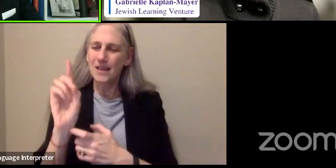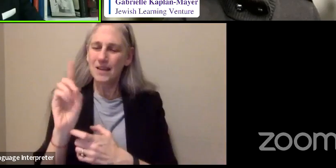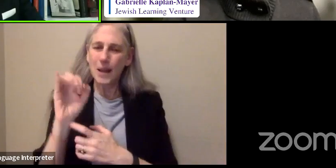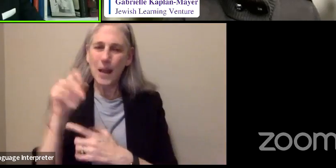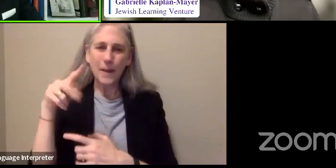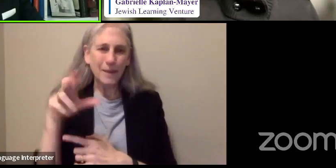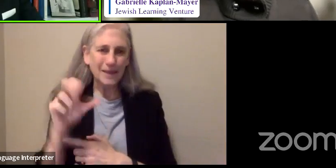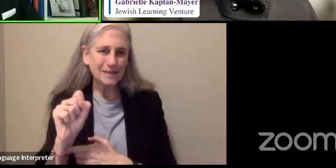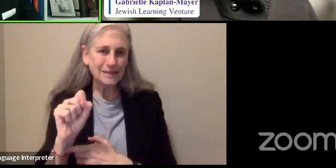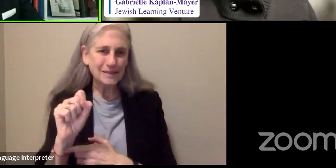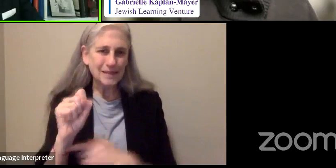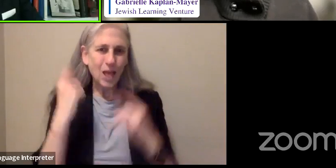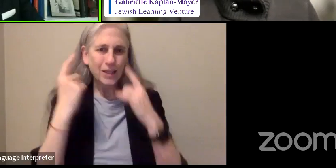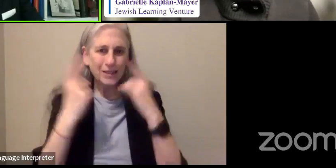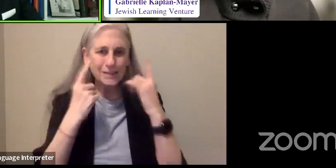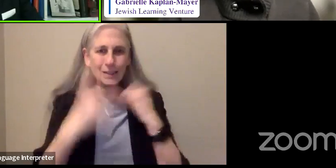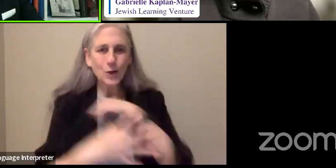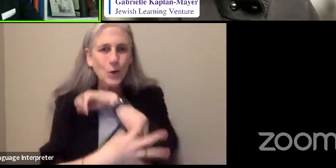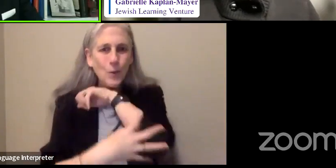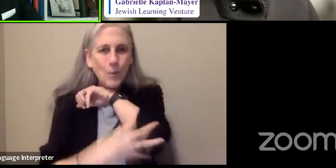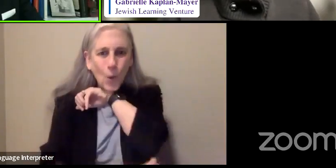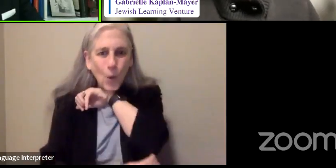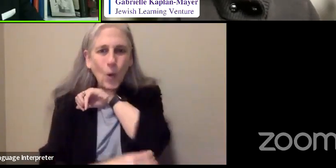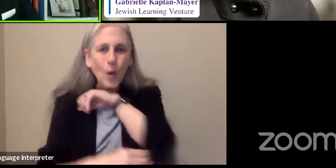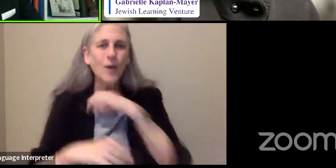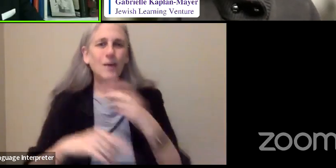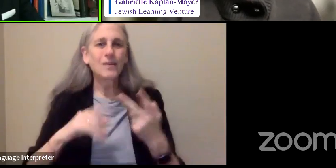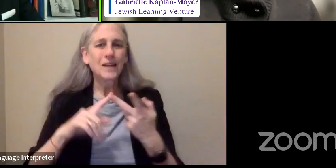poor, unable to do anything really.